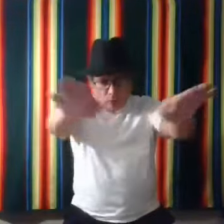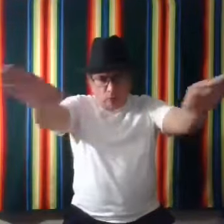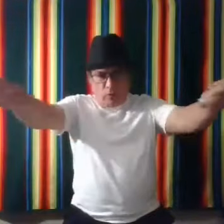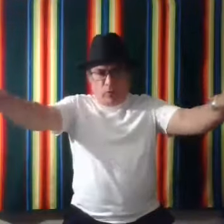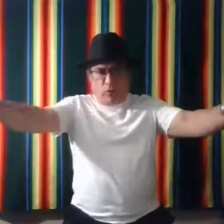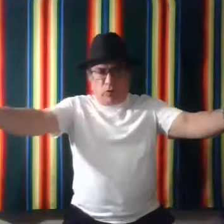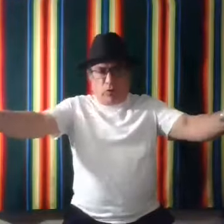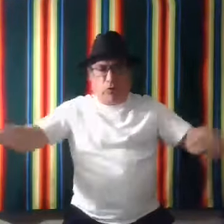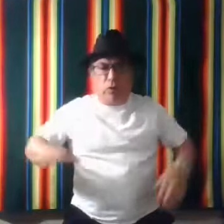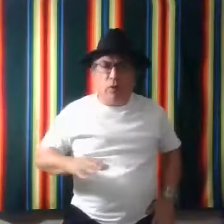two,